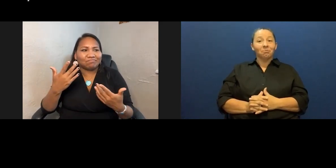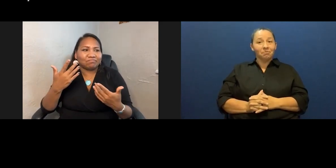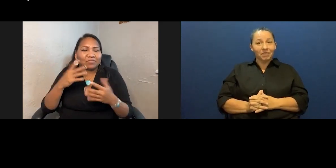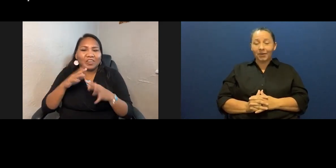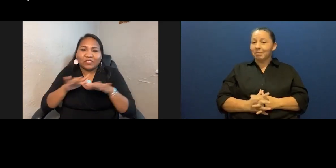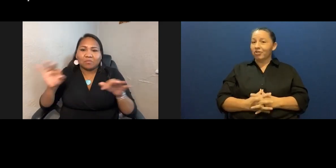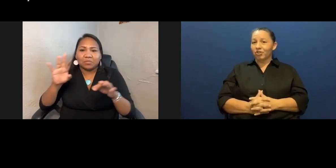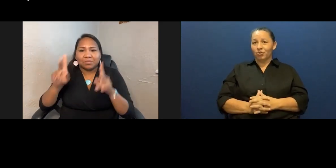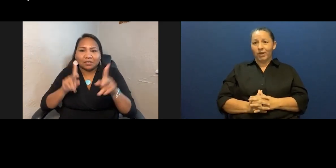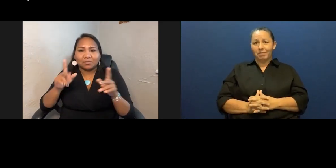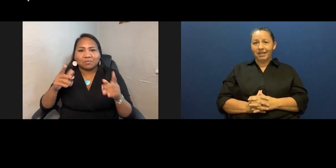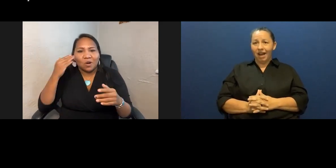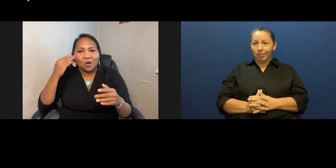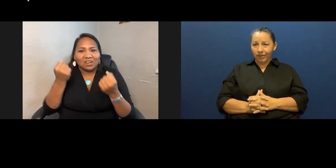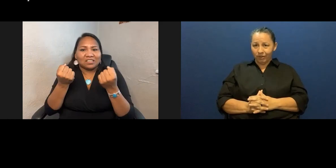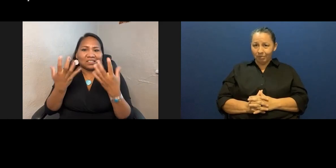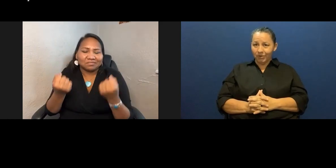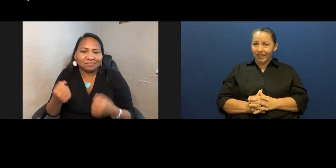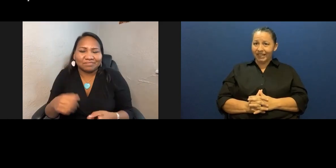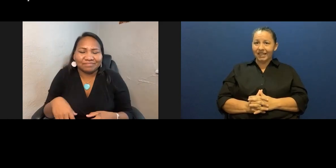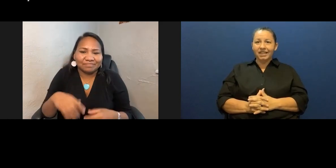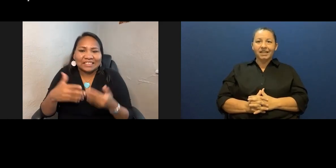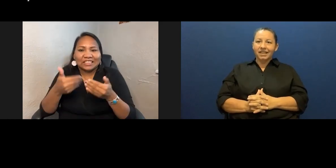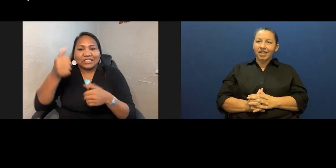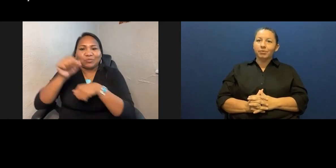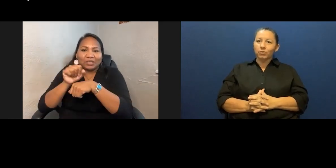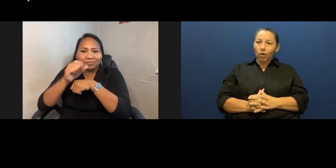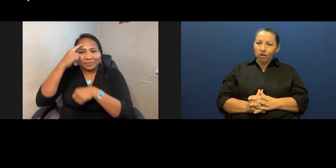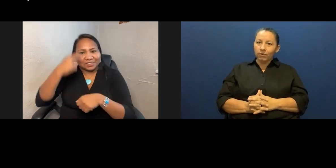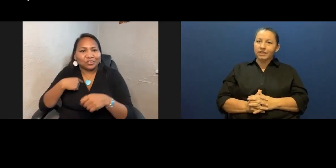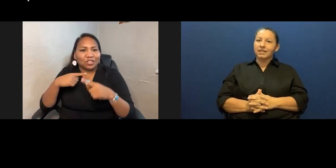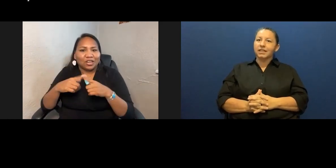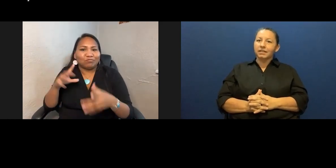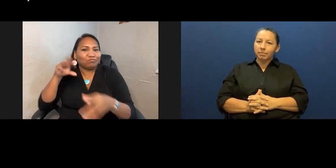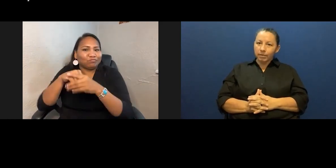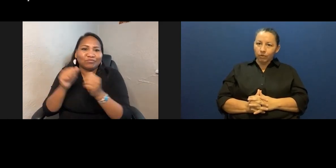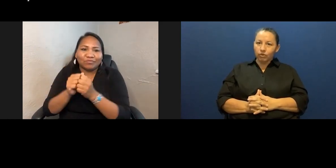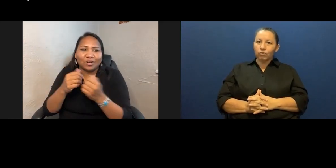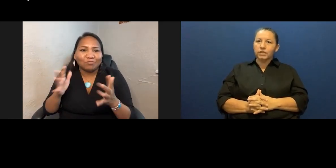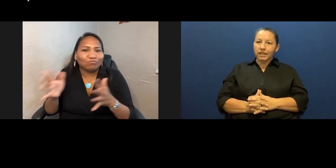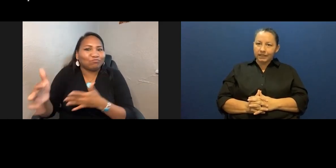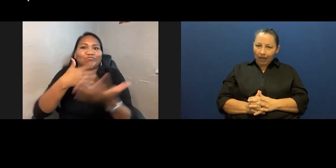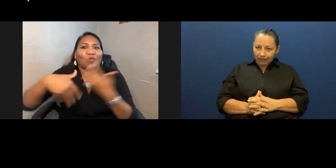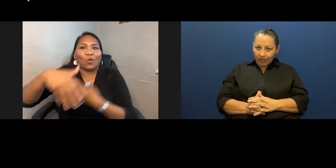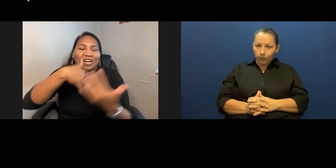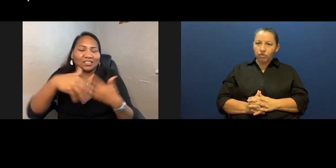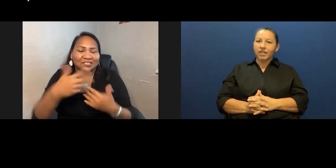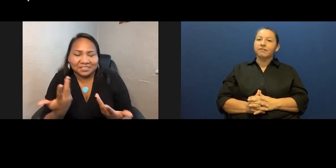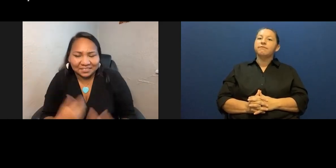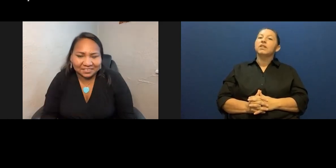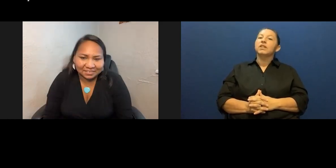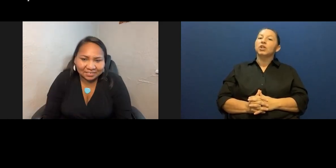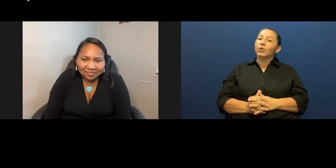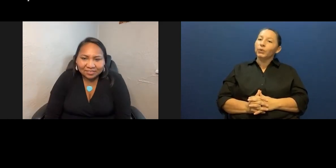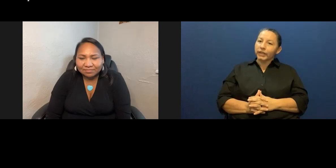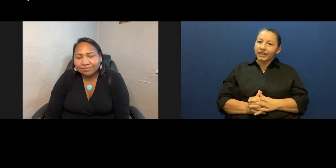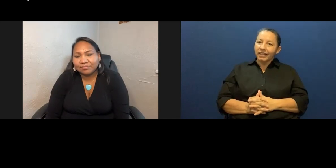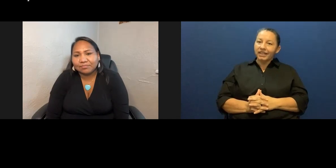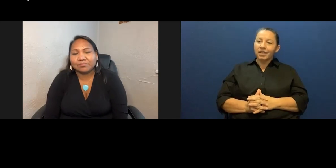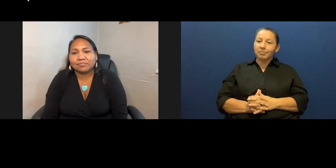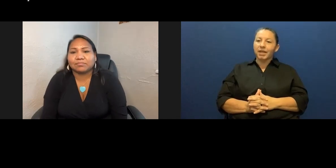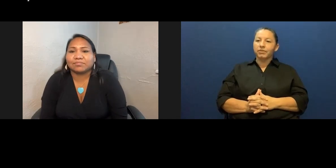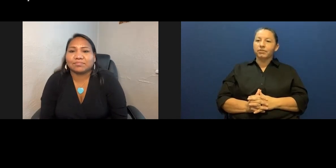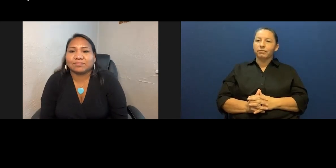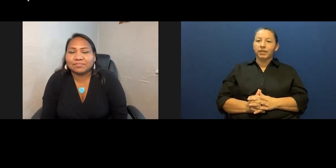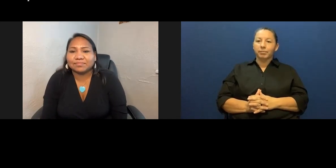I very much enjoyed my time with their community. And it was wonderful to see people using sign language and to feel included